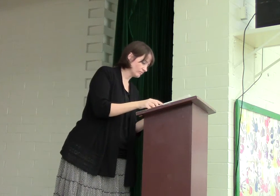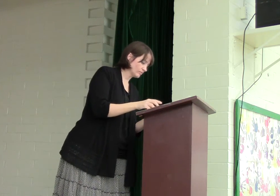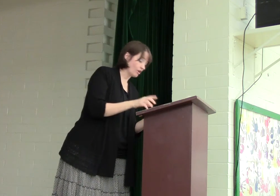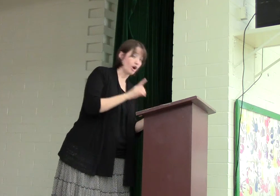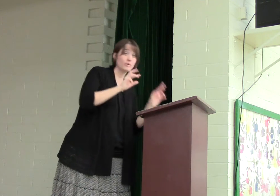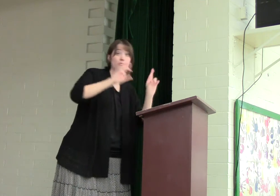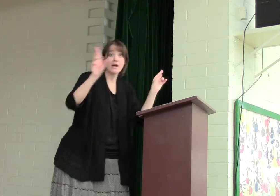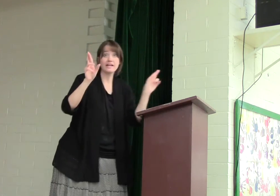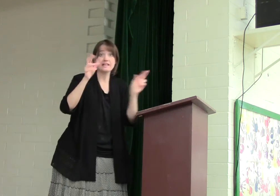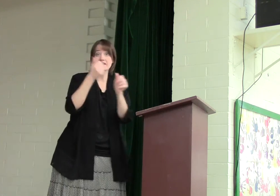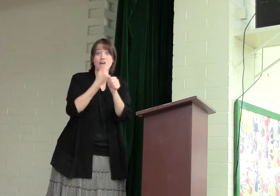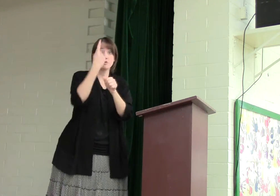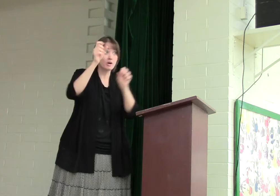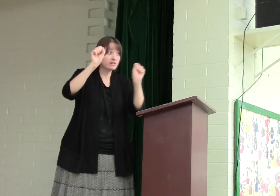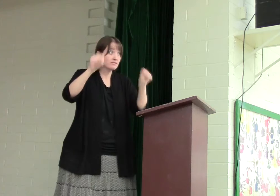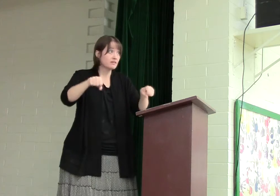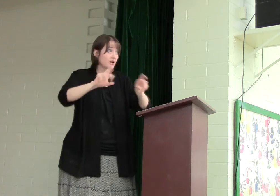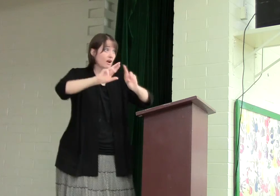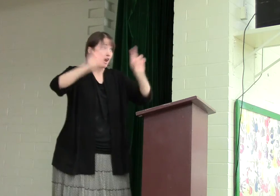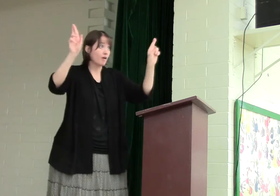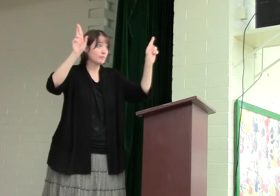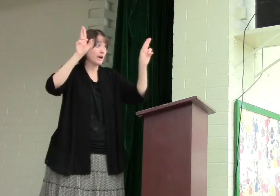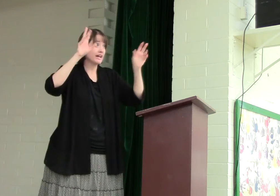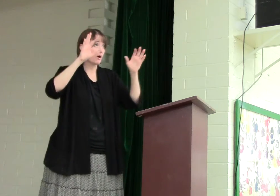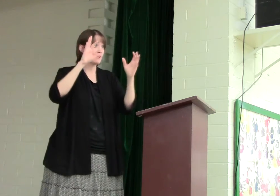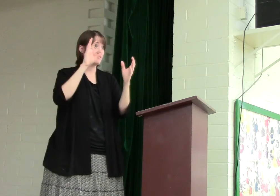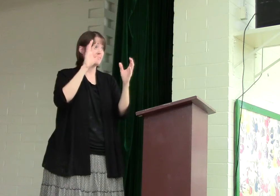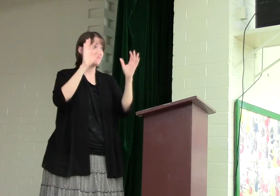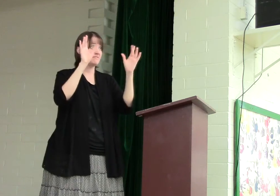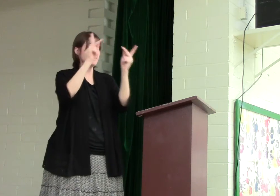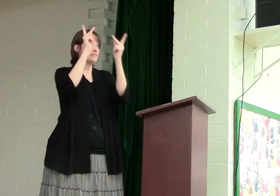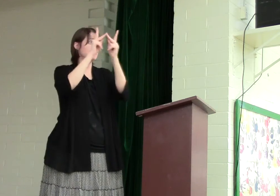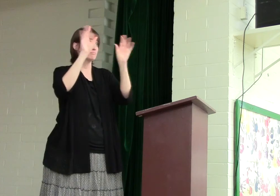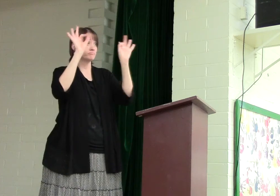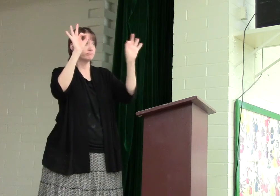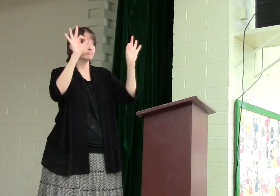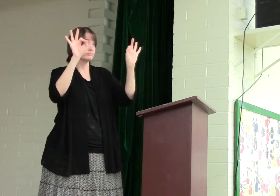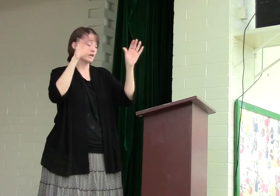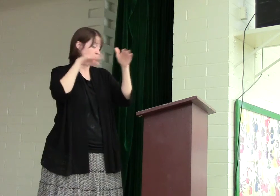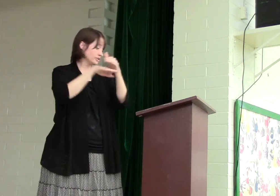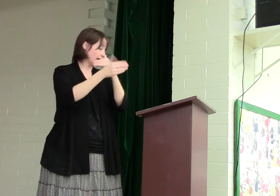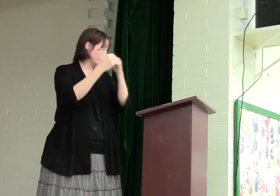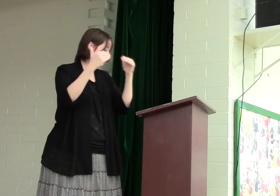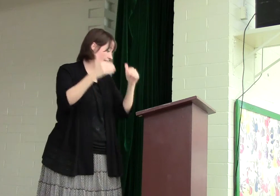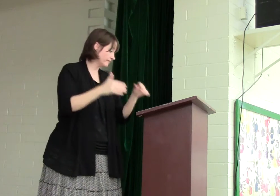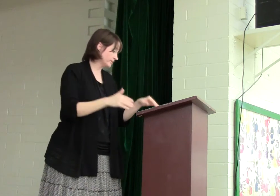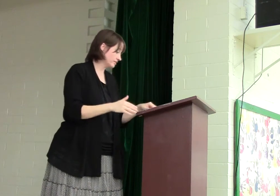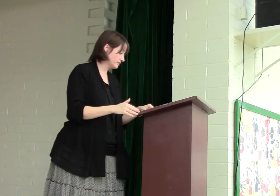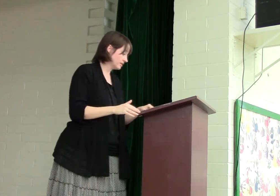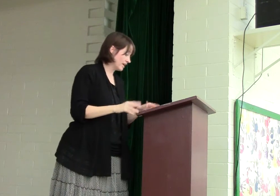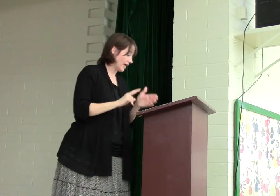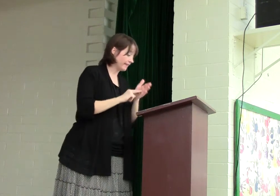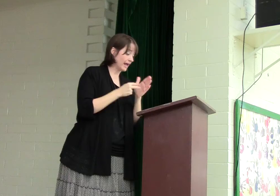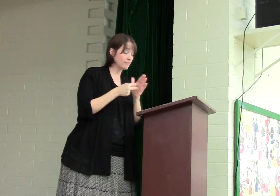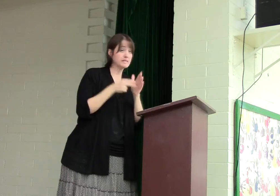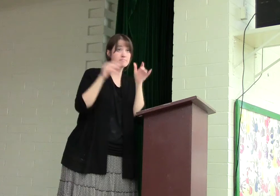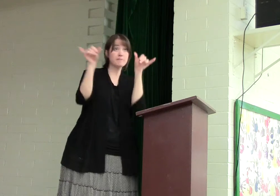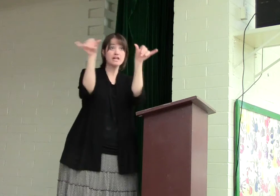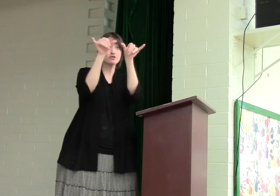Are we ready? Is everyone, are we ready? Are we fit to enter heaven? And that means measuring